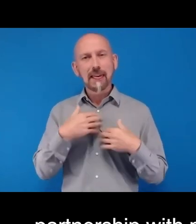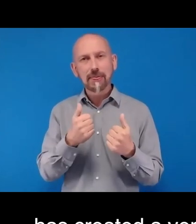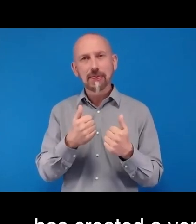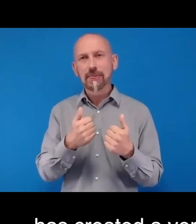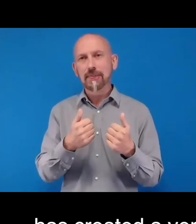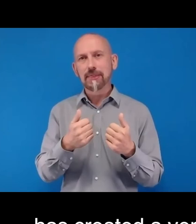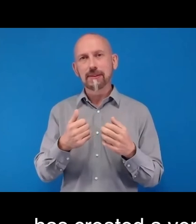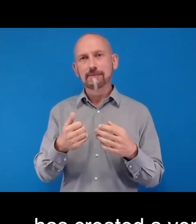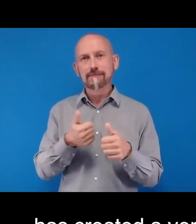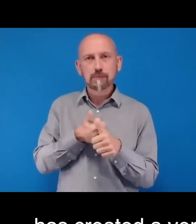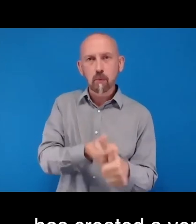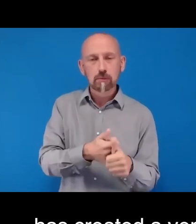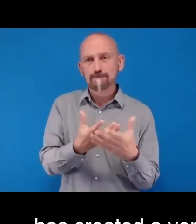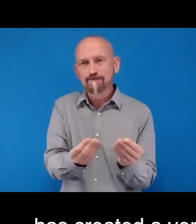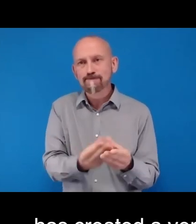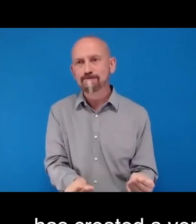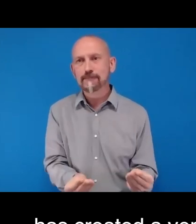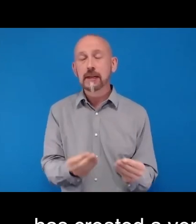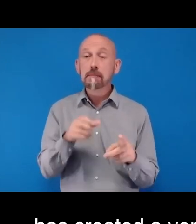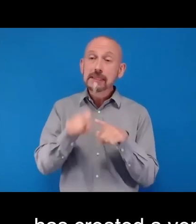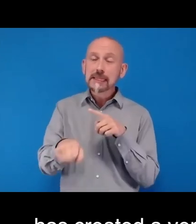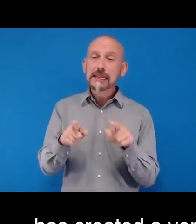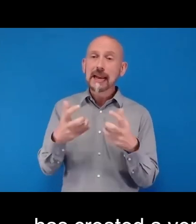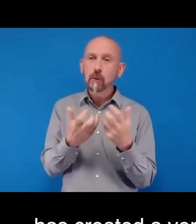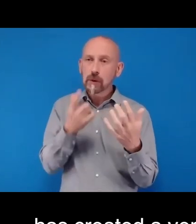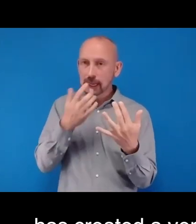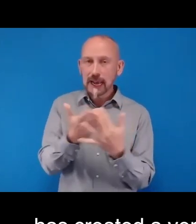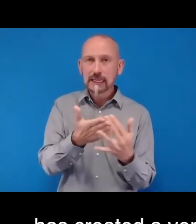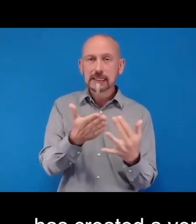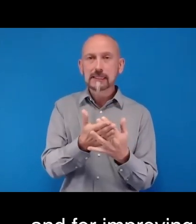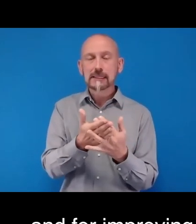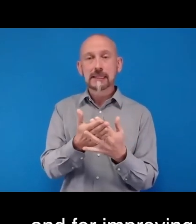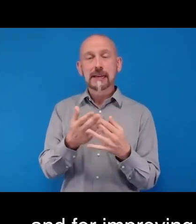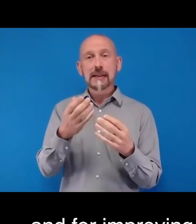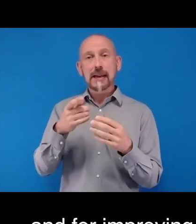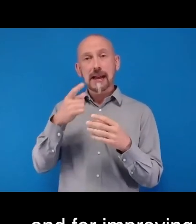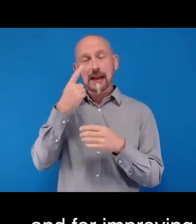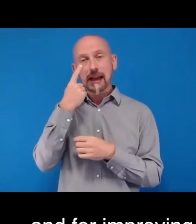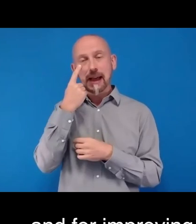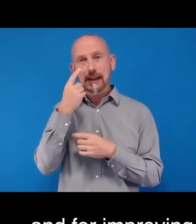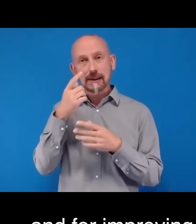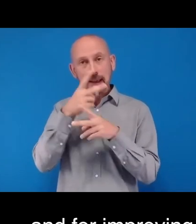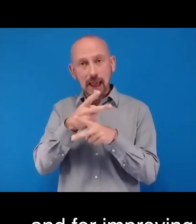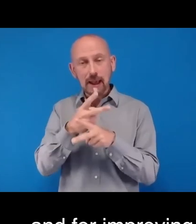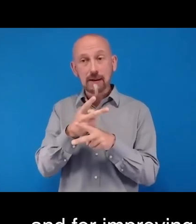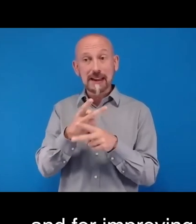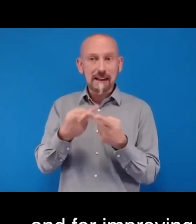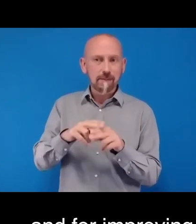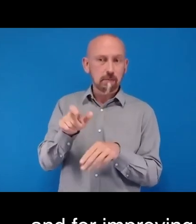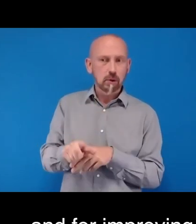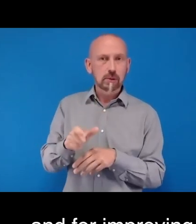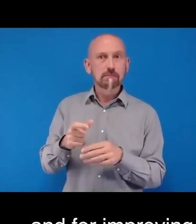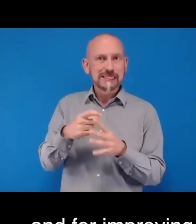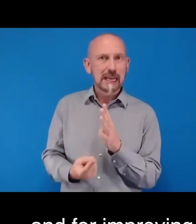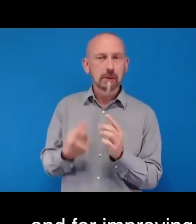improving access of quality eye care, especially people with disabilities. So I'm very conscious of time. So